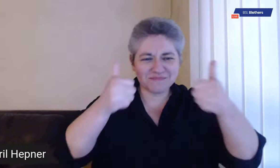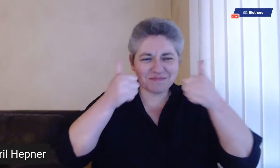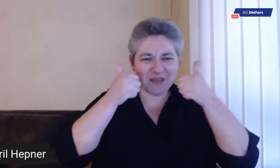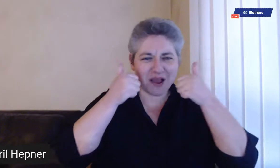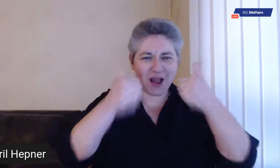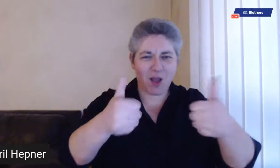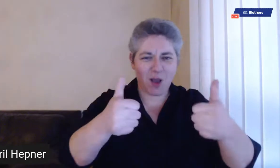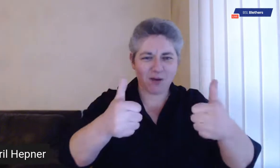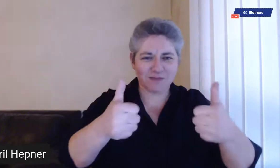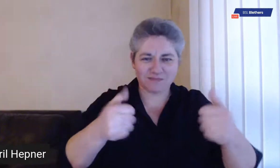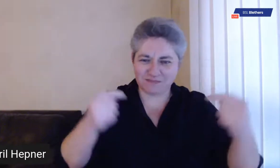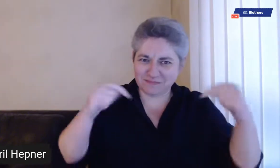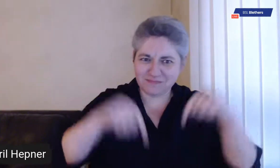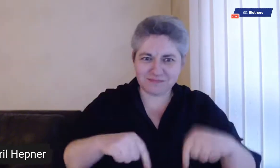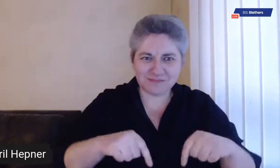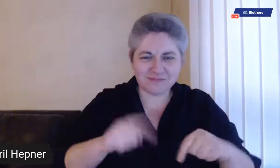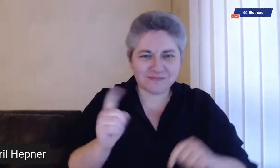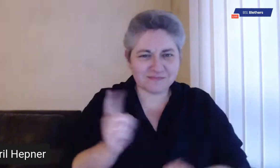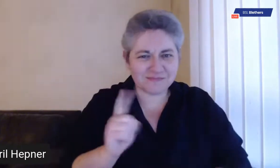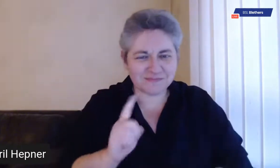Well, hello.